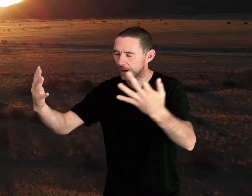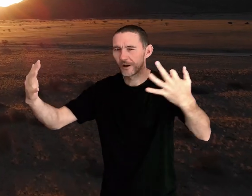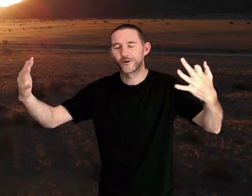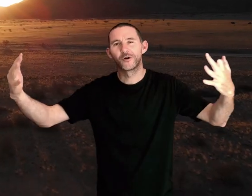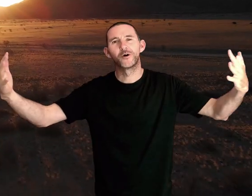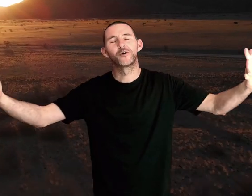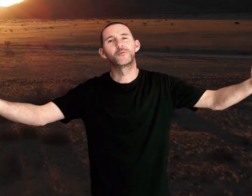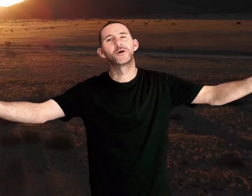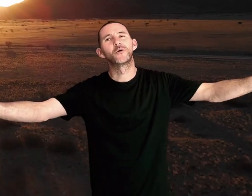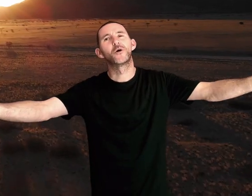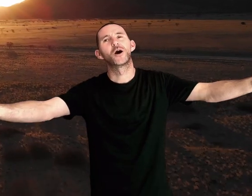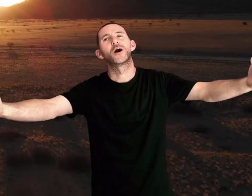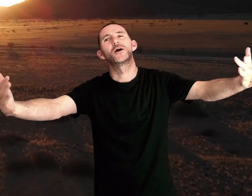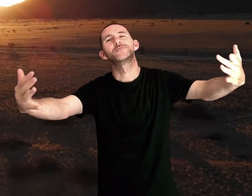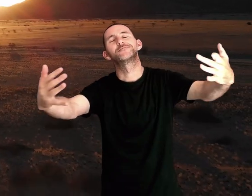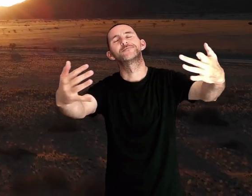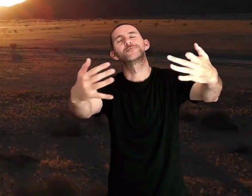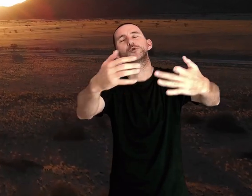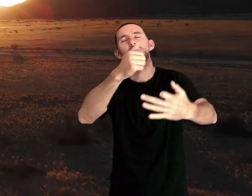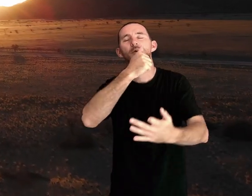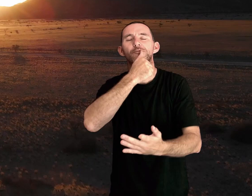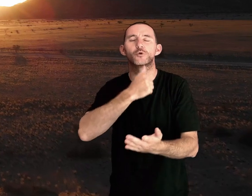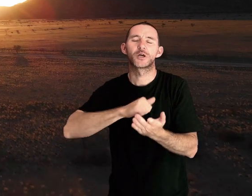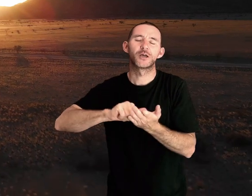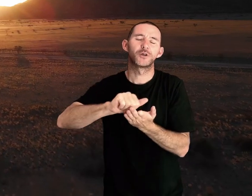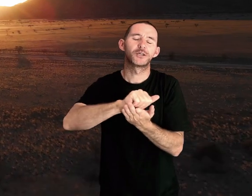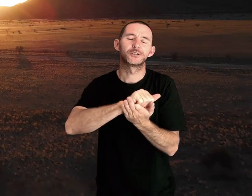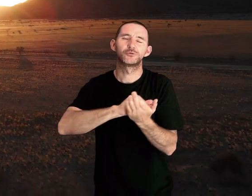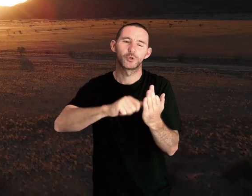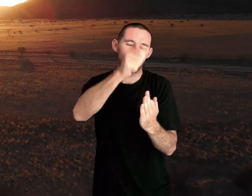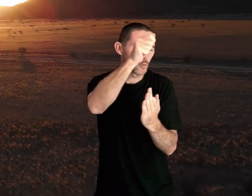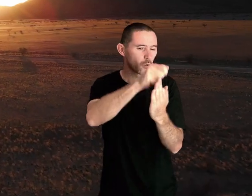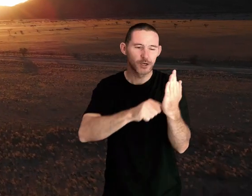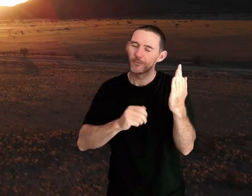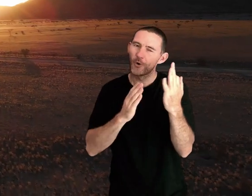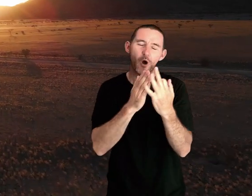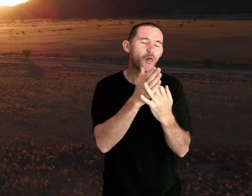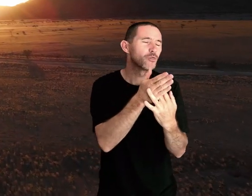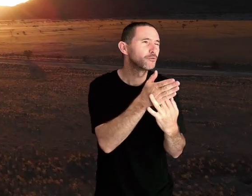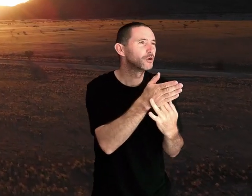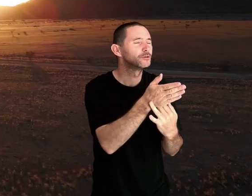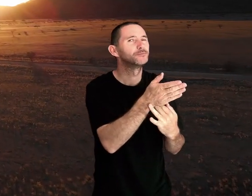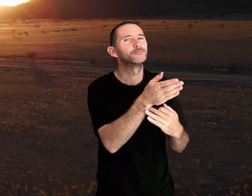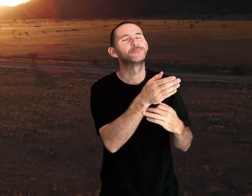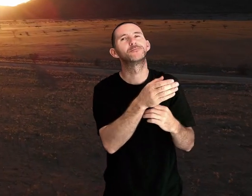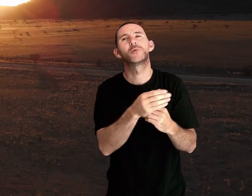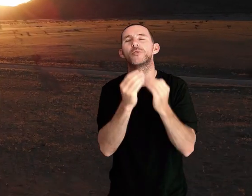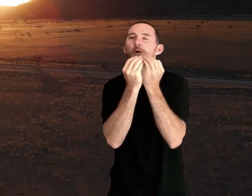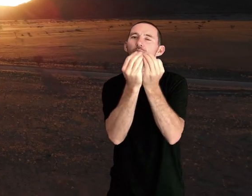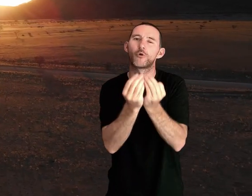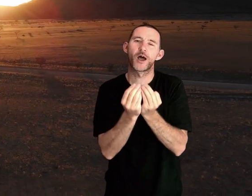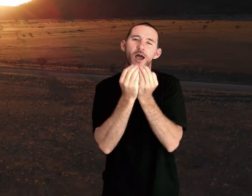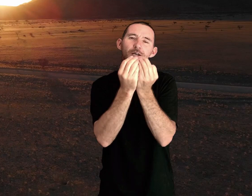arms are open wide Forgiveness was bought with